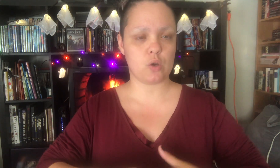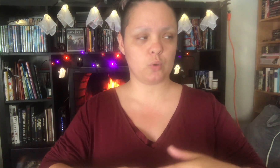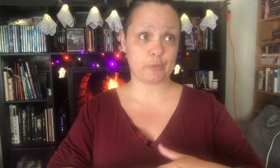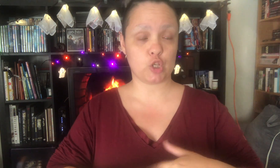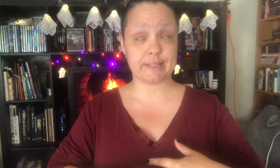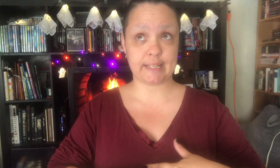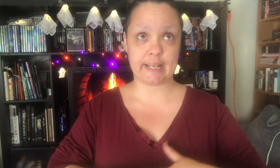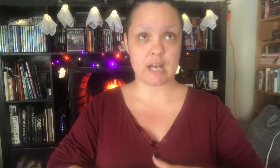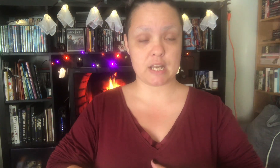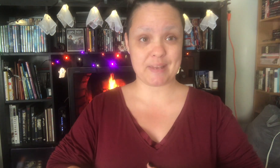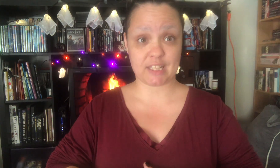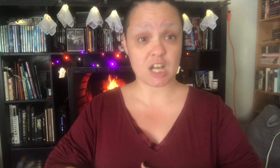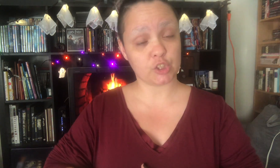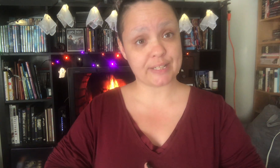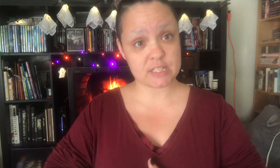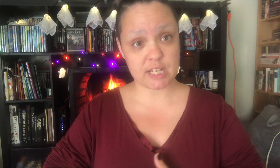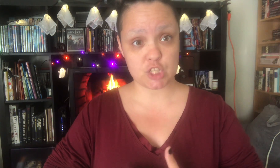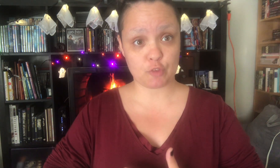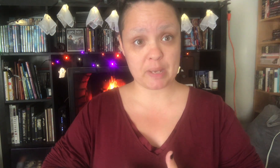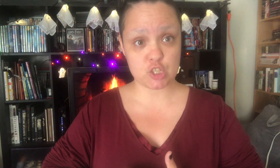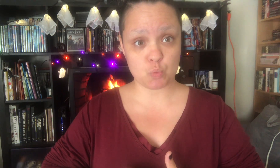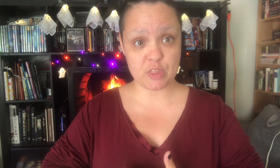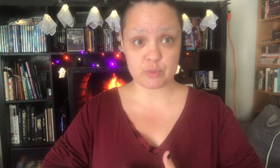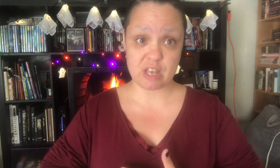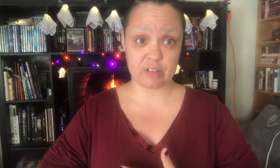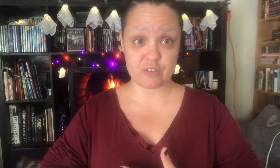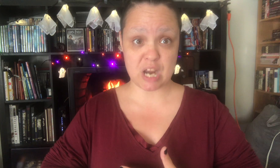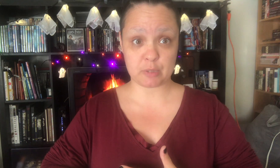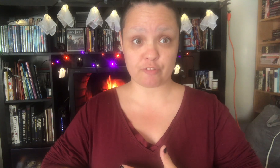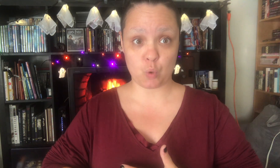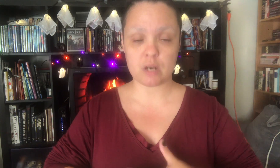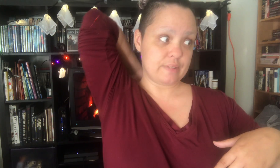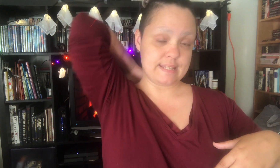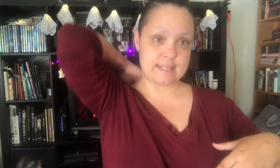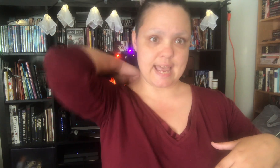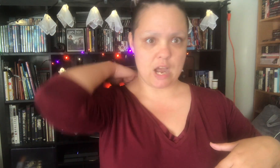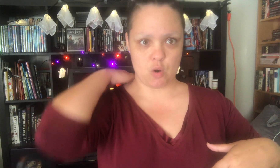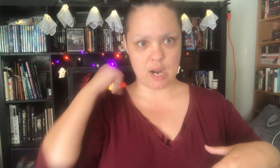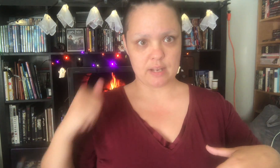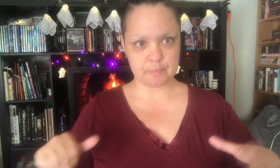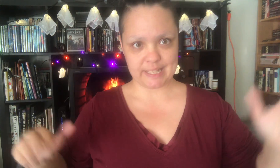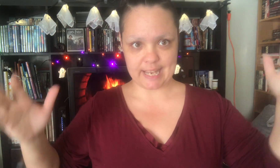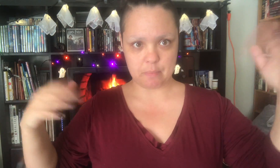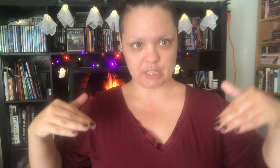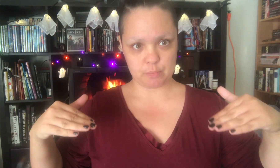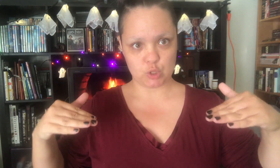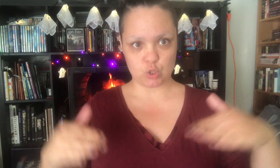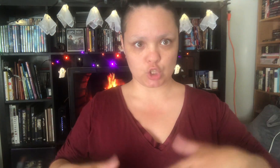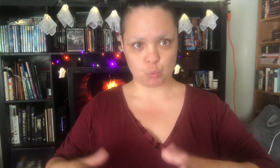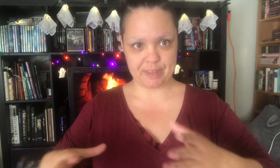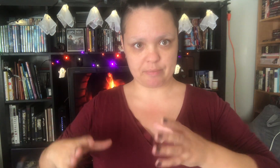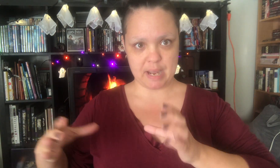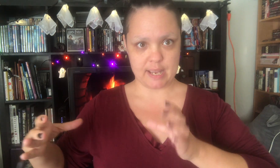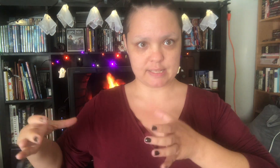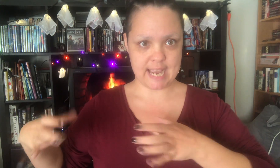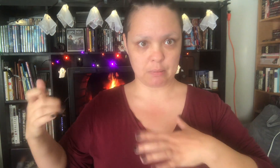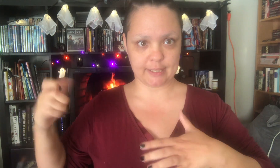currently I'm at the coloring stage for pages one through seven of chapter four. Now I'm like at my computer with my tablet